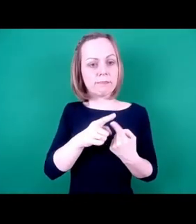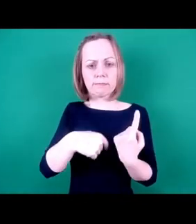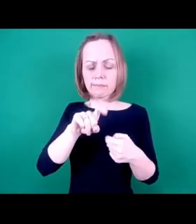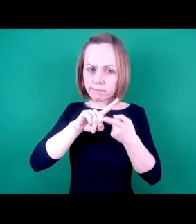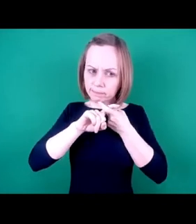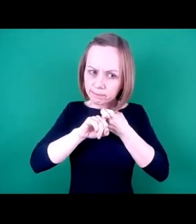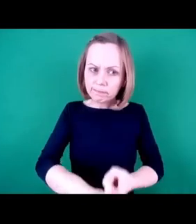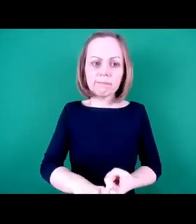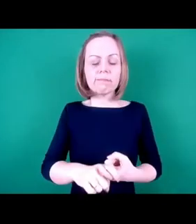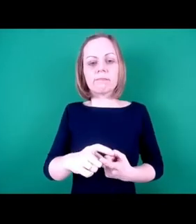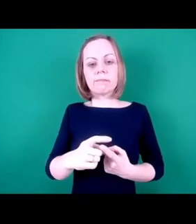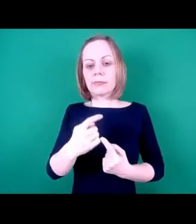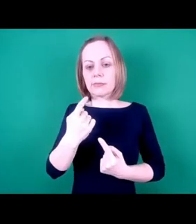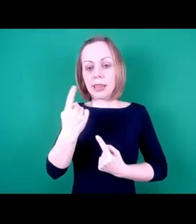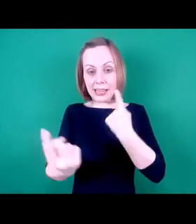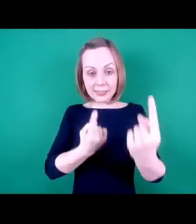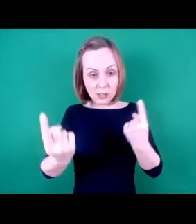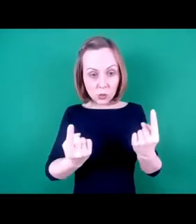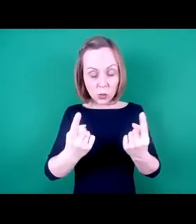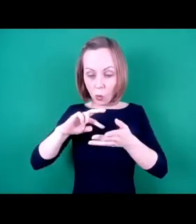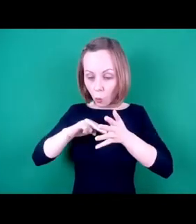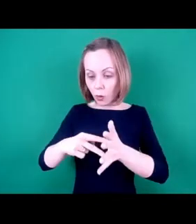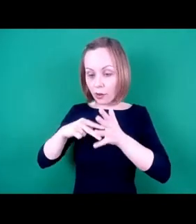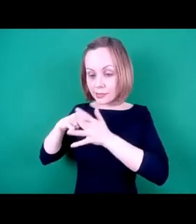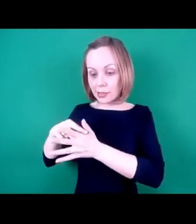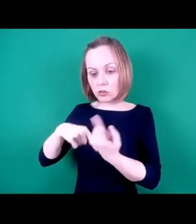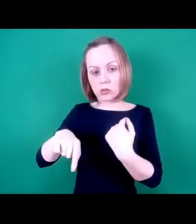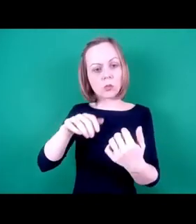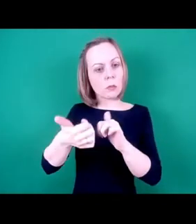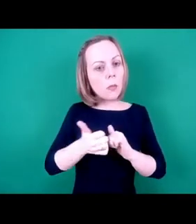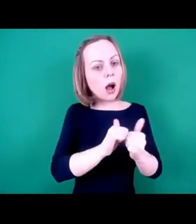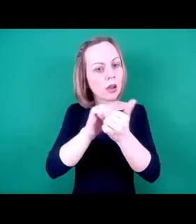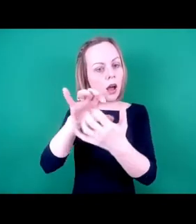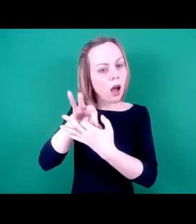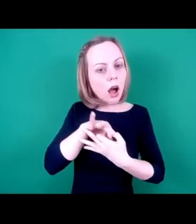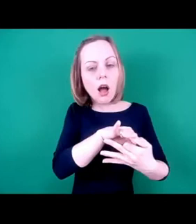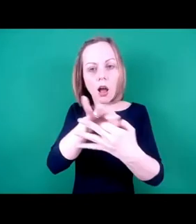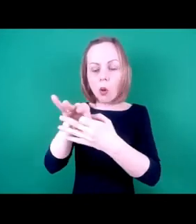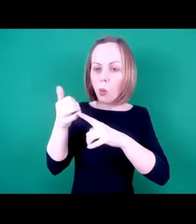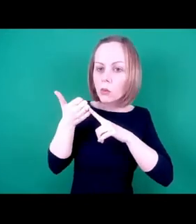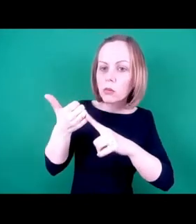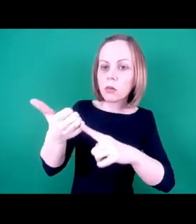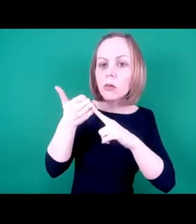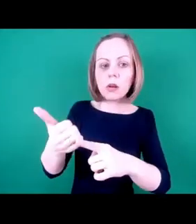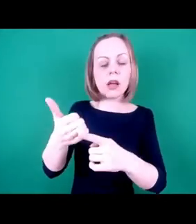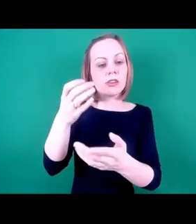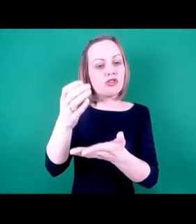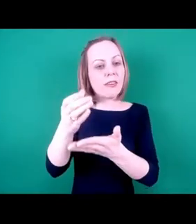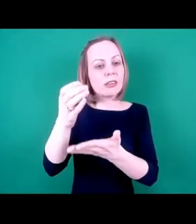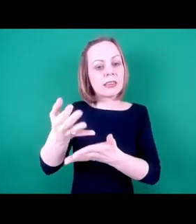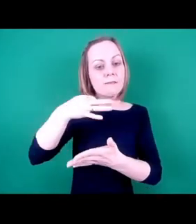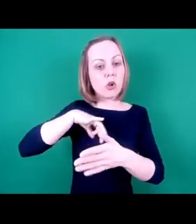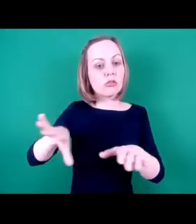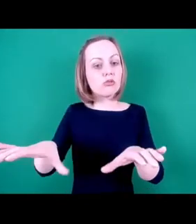organisations to work in partnership to support and sustain the many charitable and voluntary sector groups